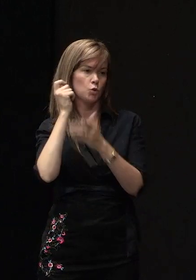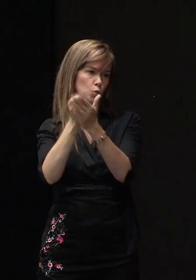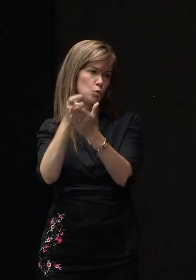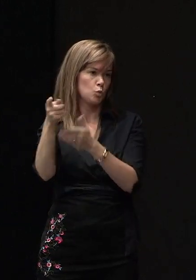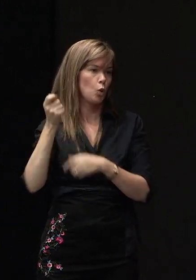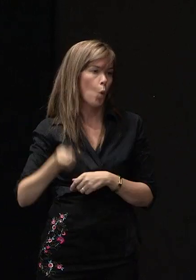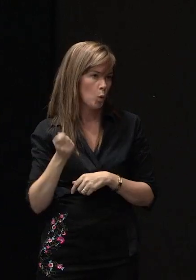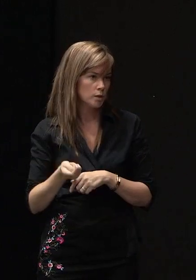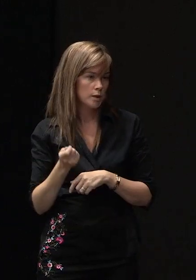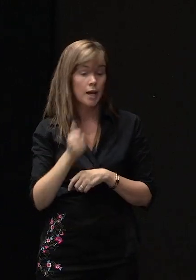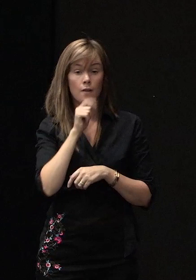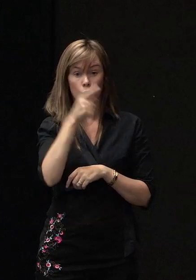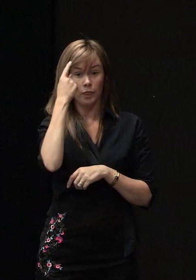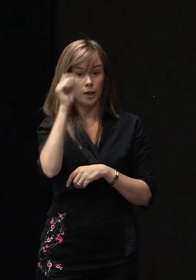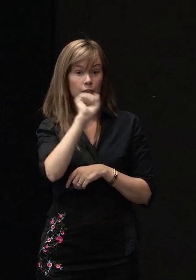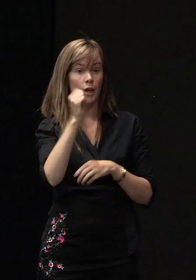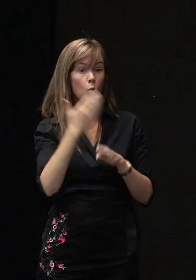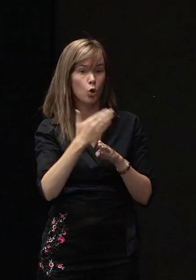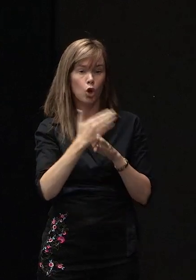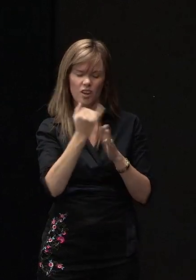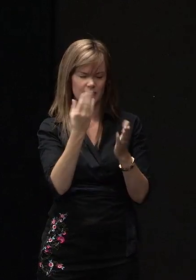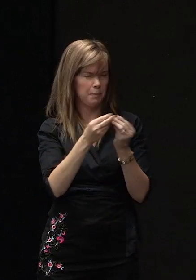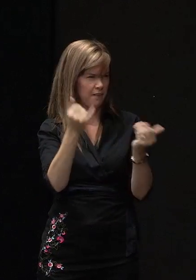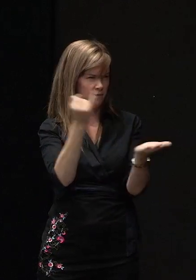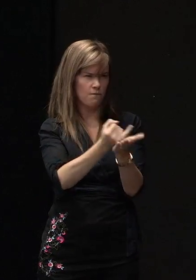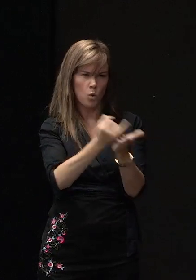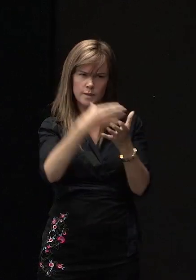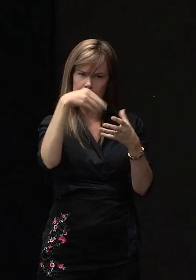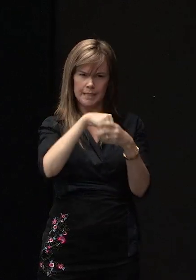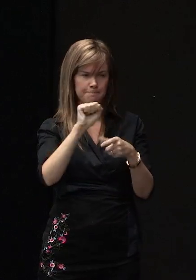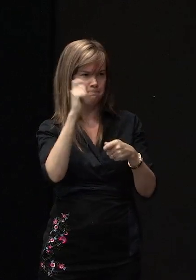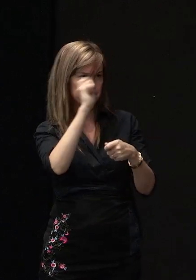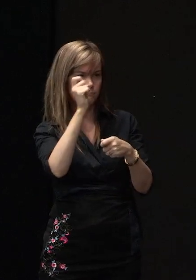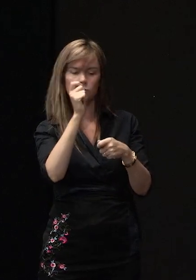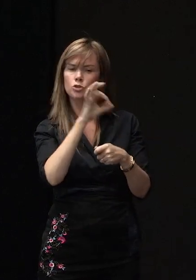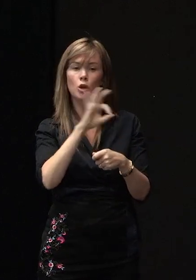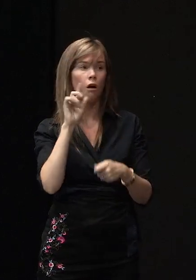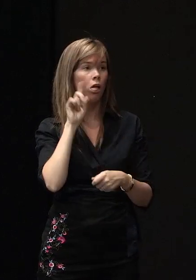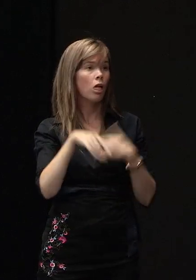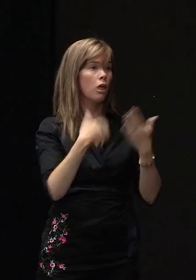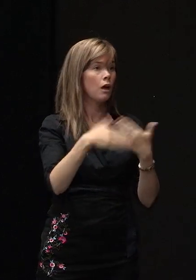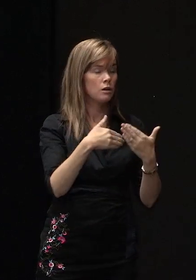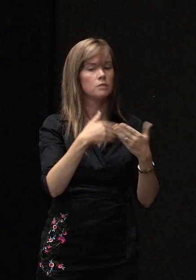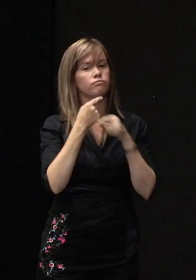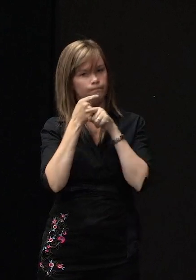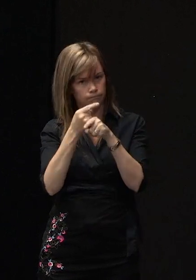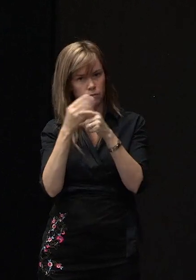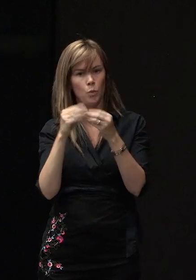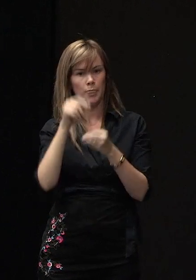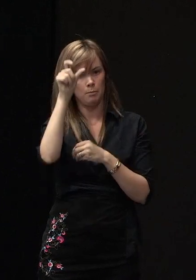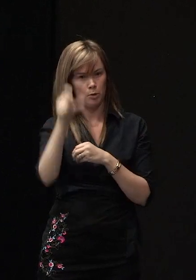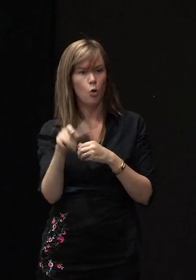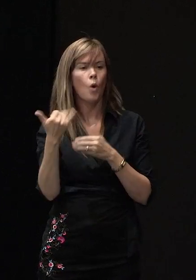If you think the work is faulty, don't ignore it. Discuss it with the person doing the work or the lead contractor